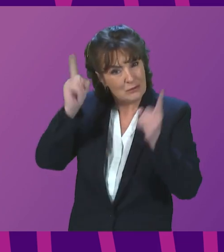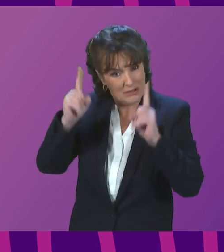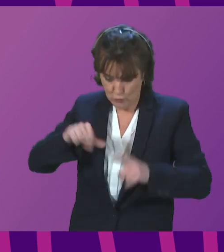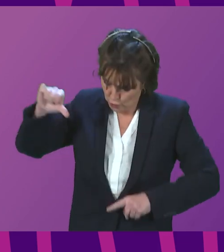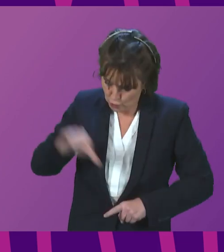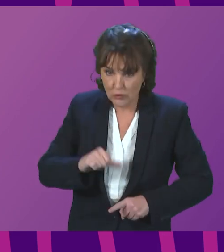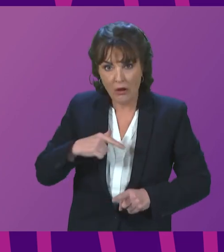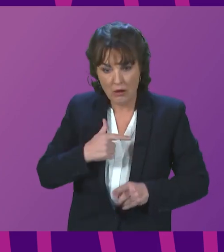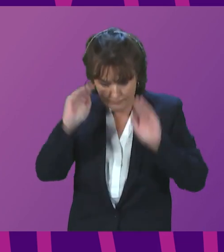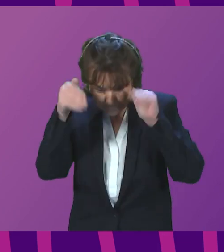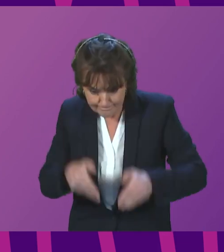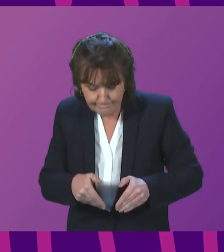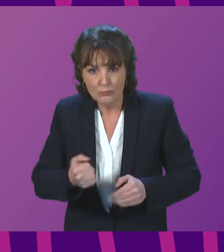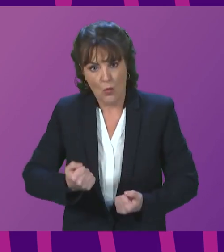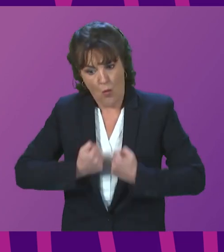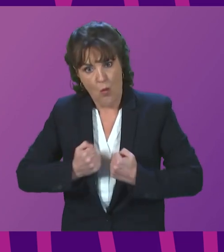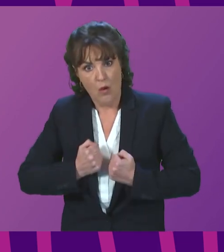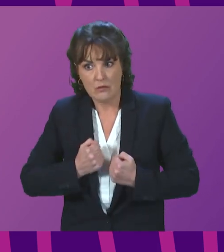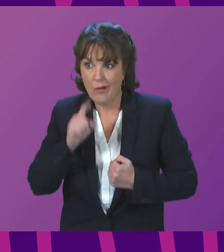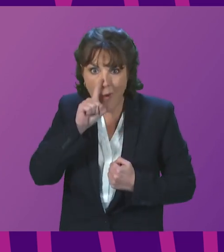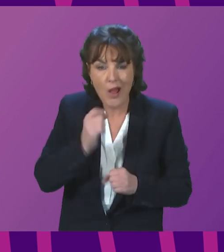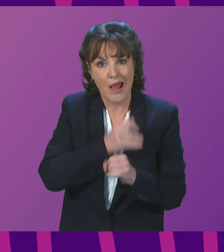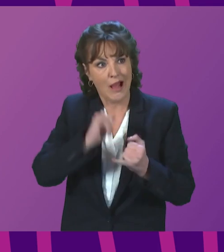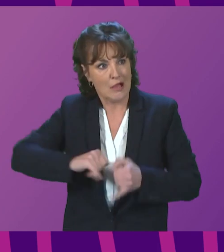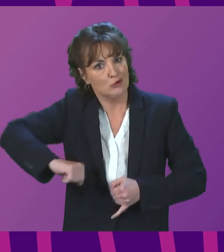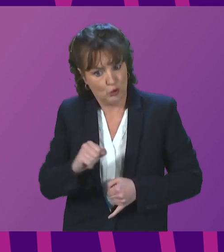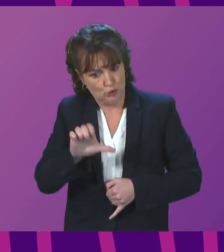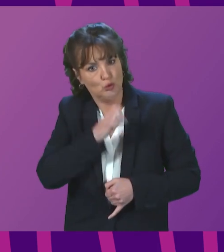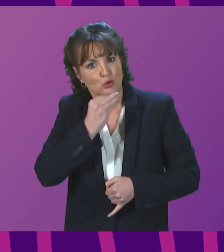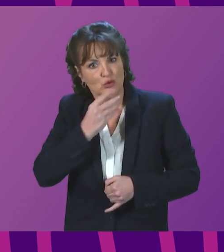Scotland using the energy on our own doorstep. First Minister.